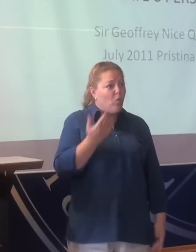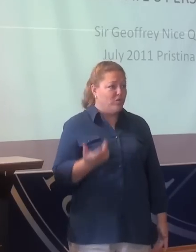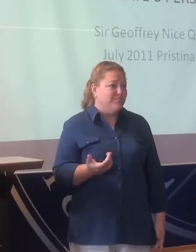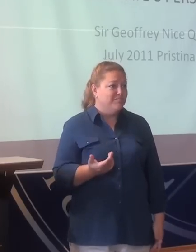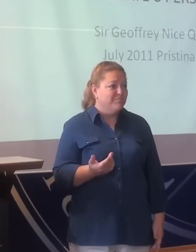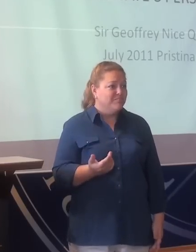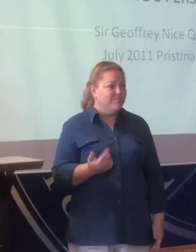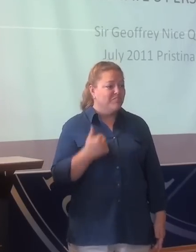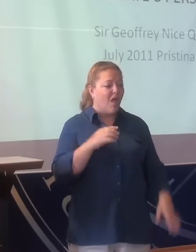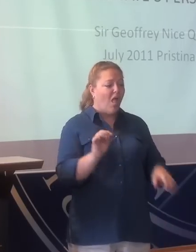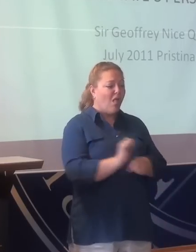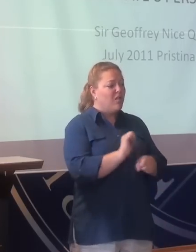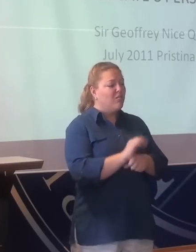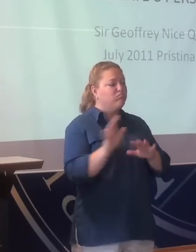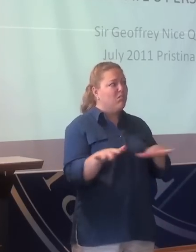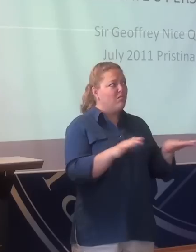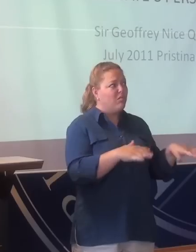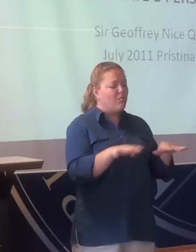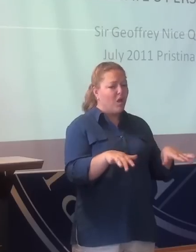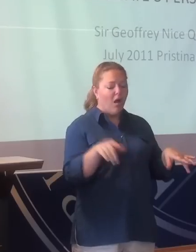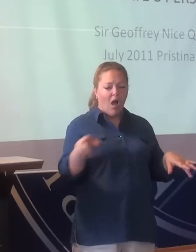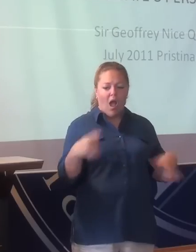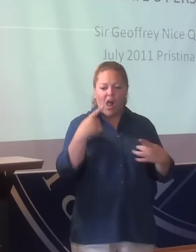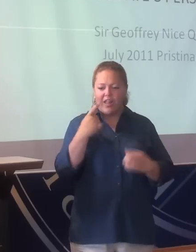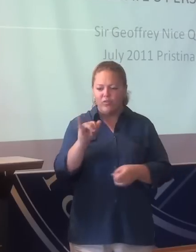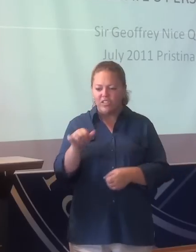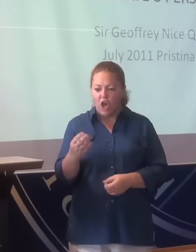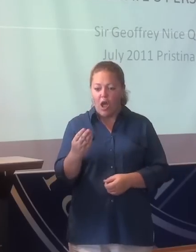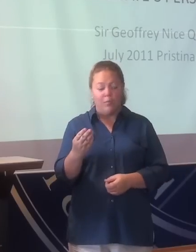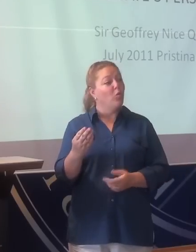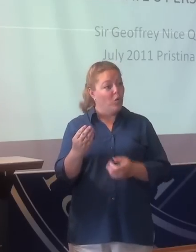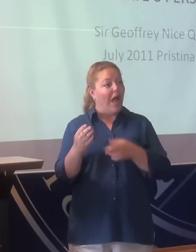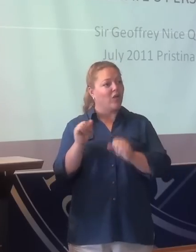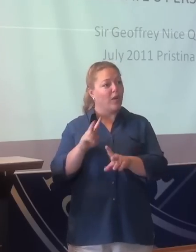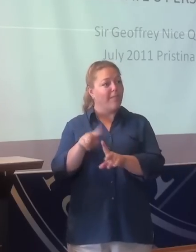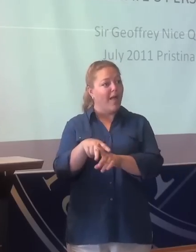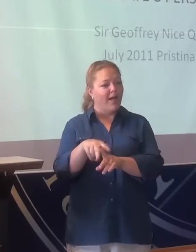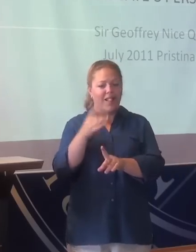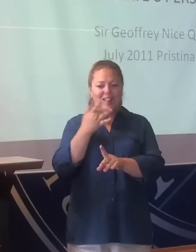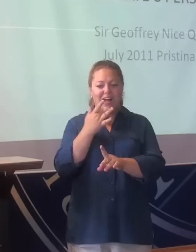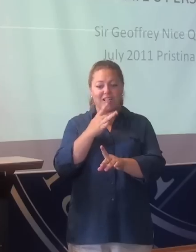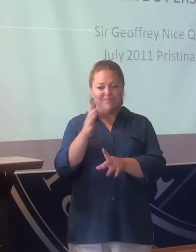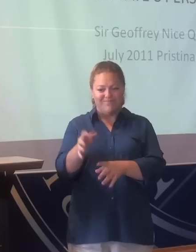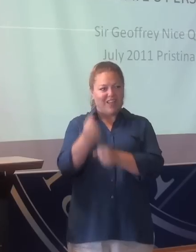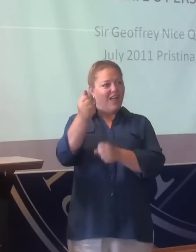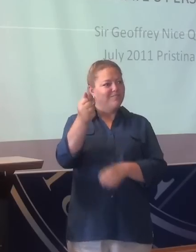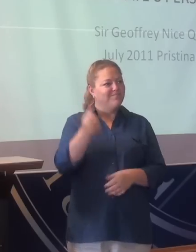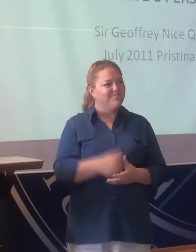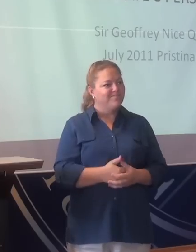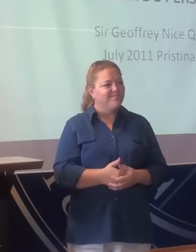and an interesting job came up that I could apply for and was fortunate enough to get.